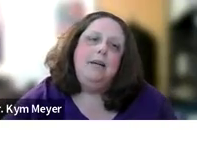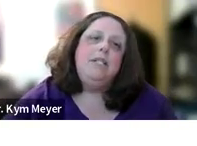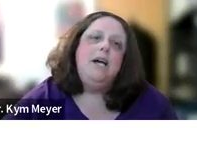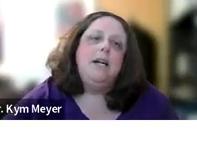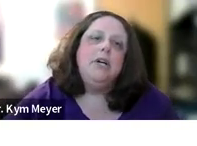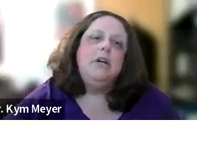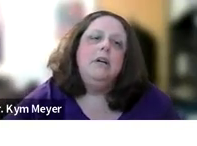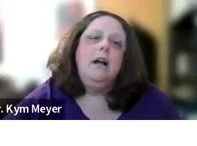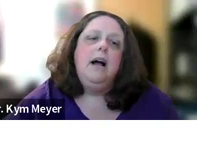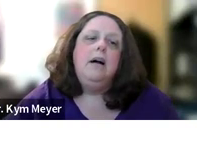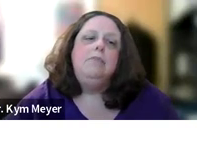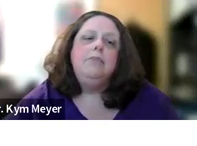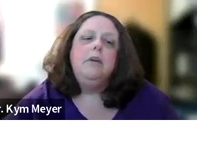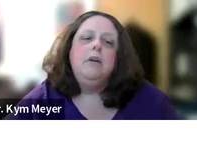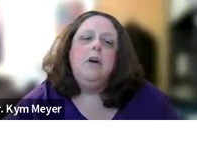apply them to Dr.